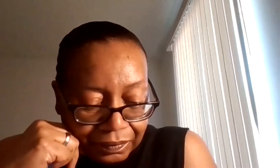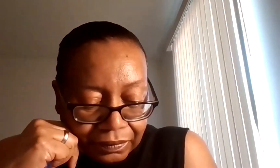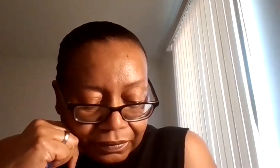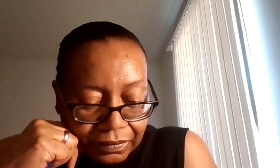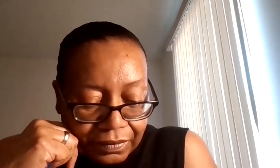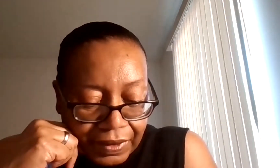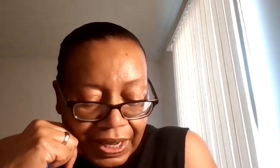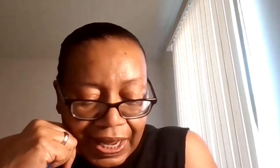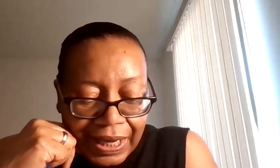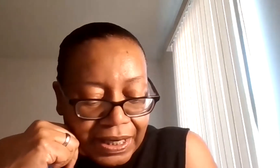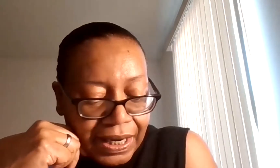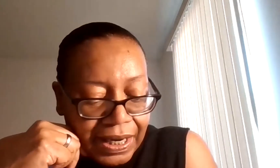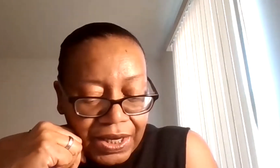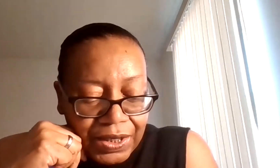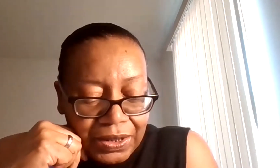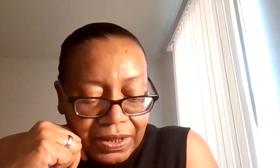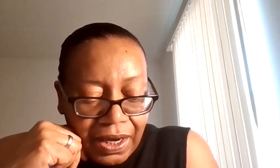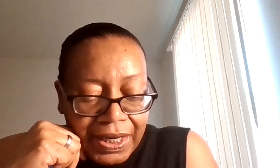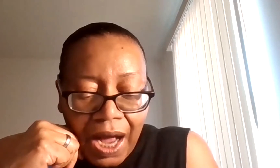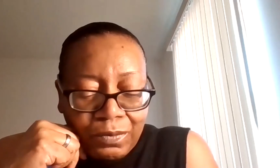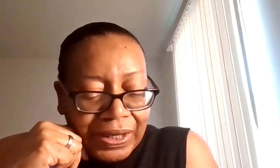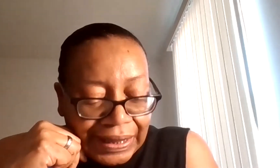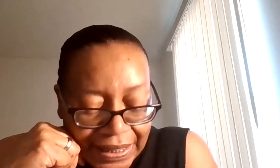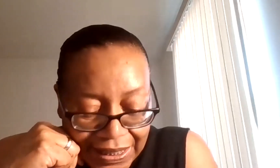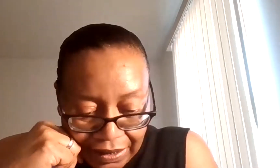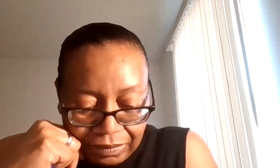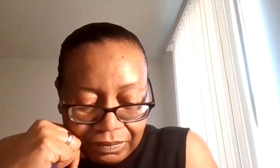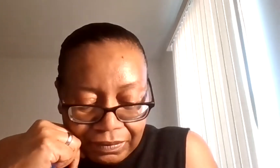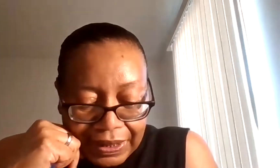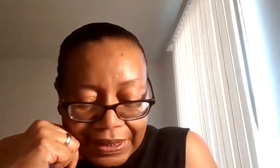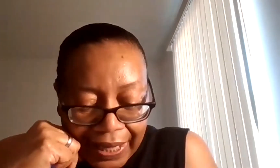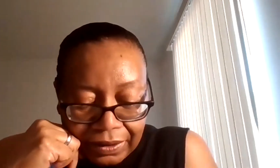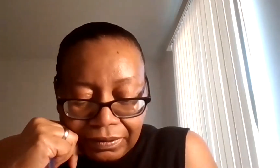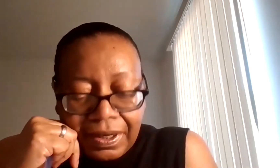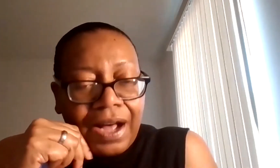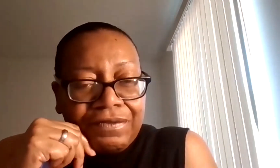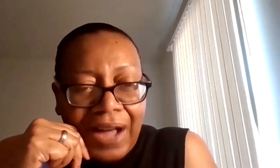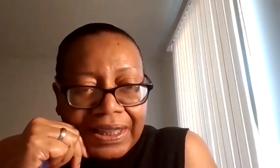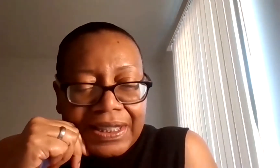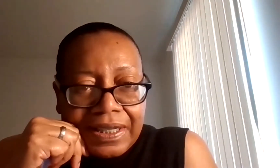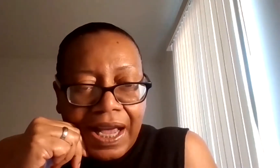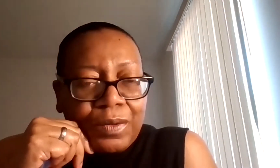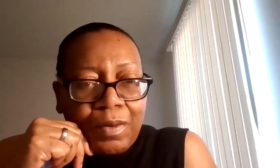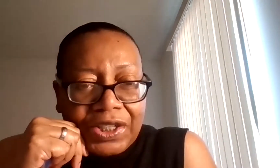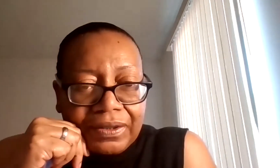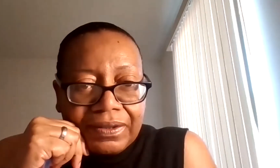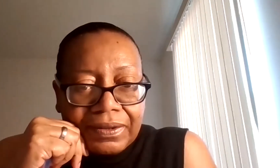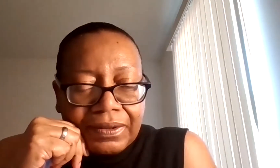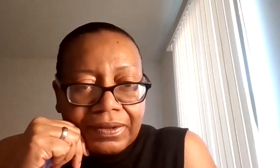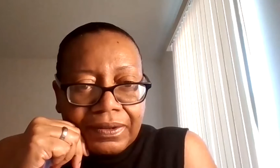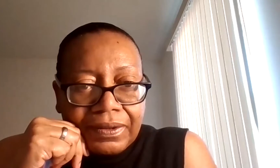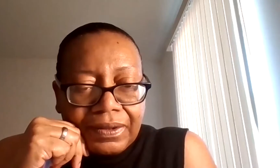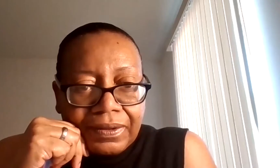And an unrelenting cycle of violence and oppression.